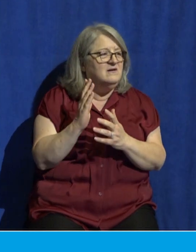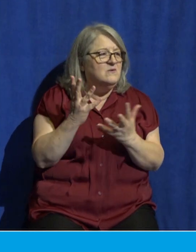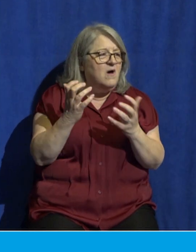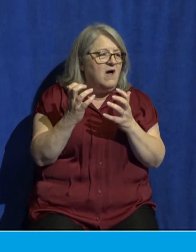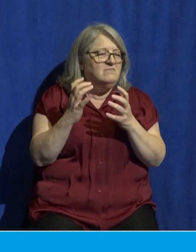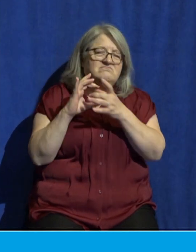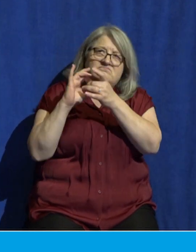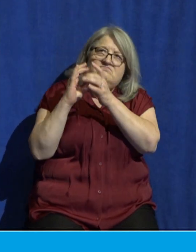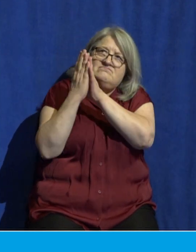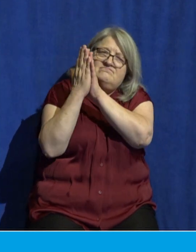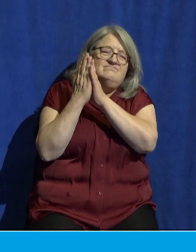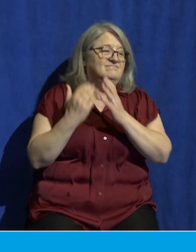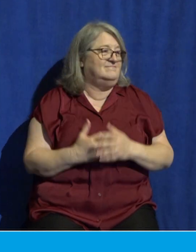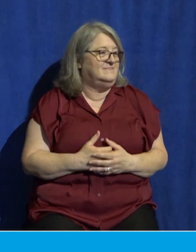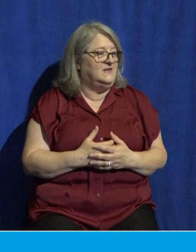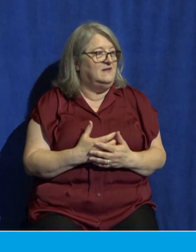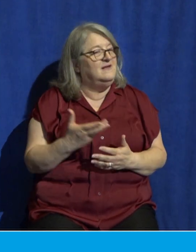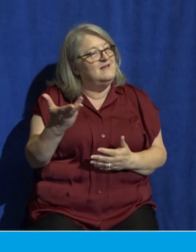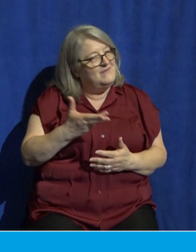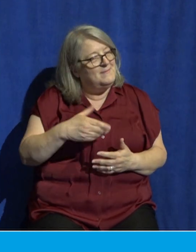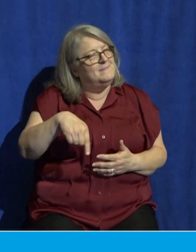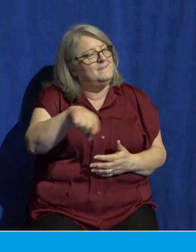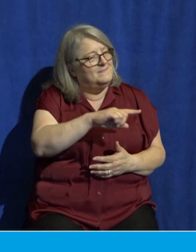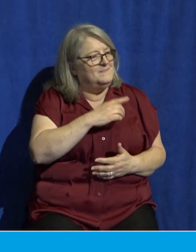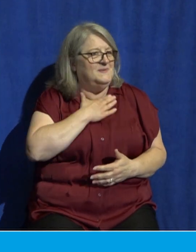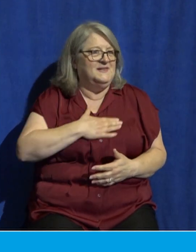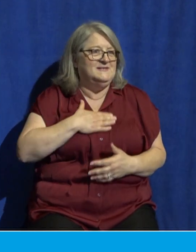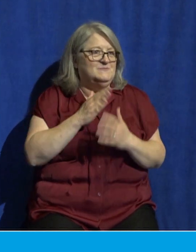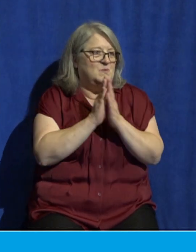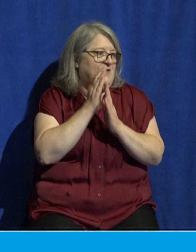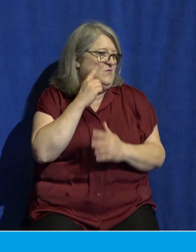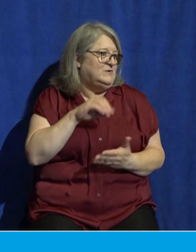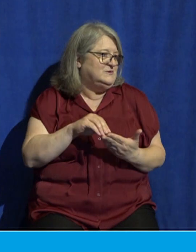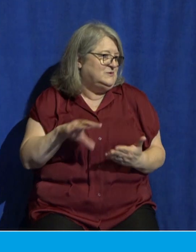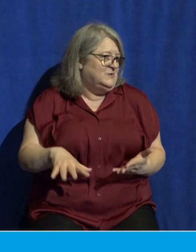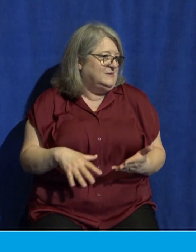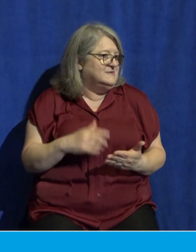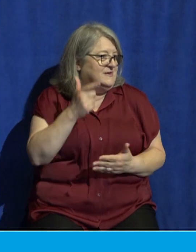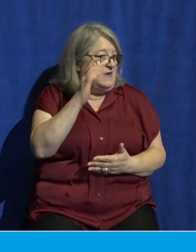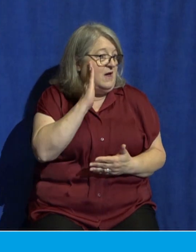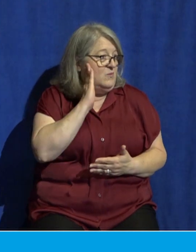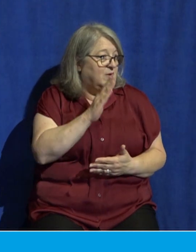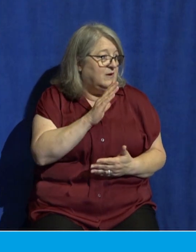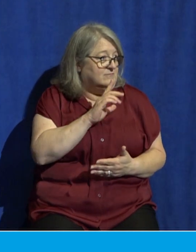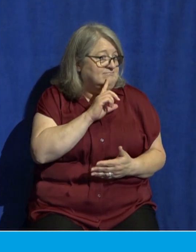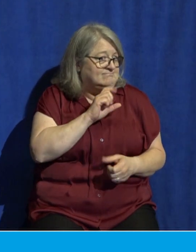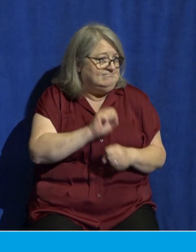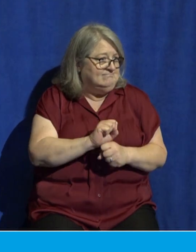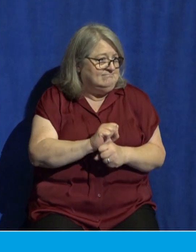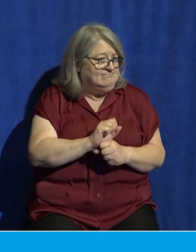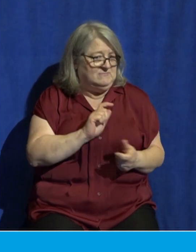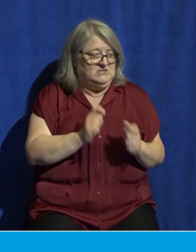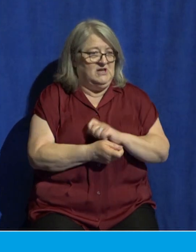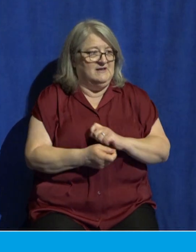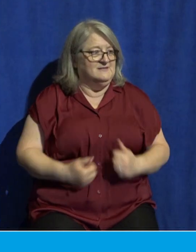And so I want to invite everybody to be praying for our students that God will really work during those camps. And then also, parents,